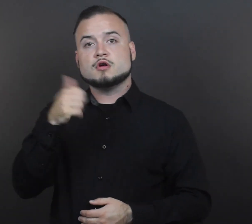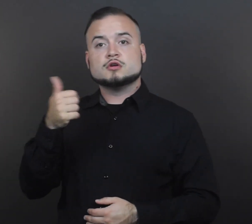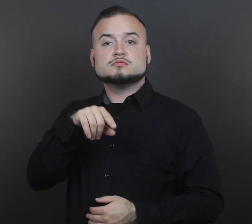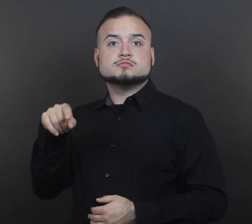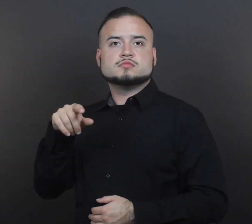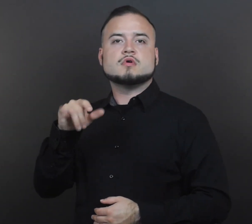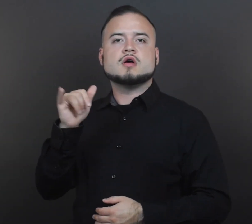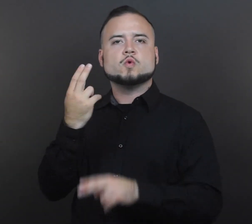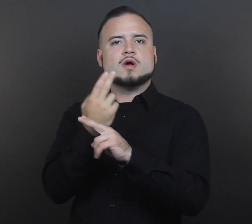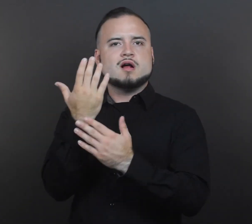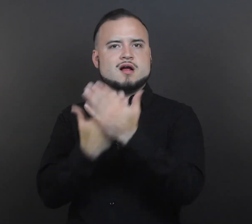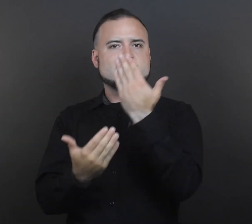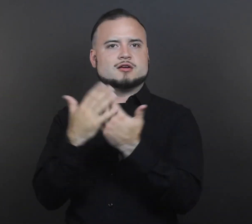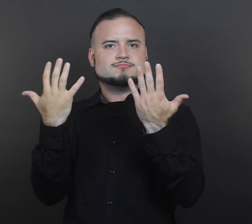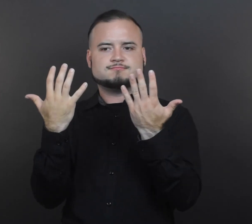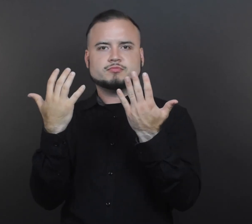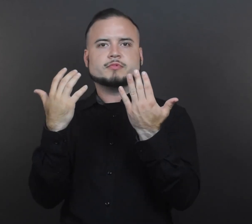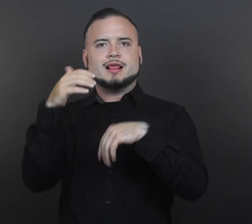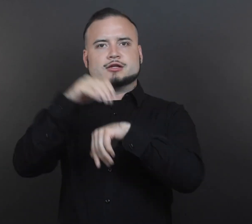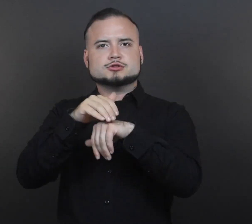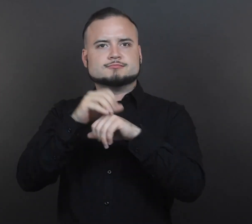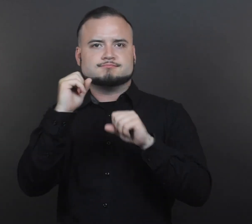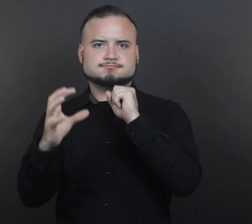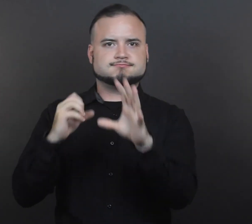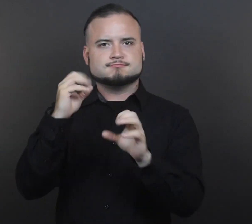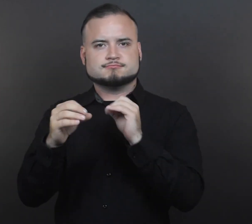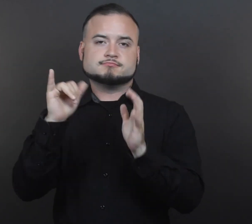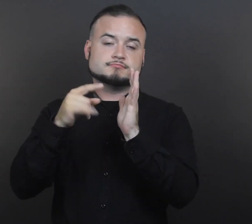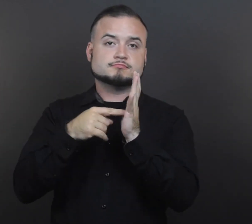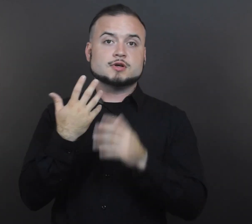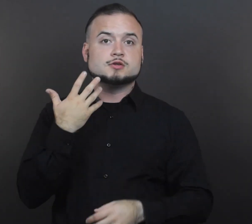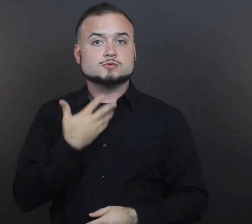cued speech or fingerspelling, the Rochester method, are allowed.